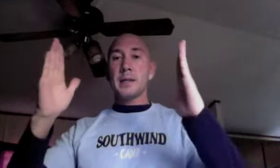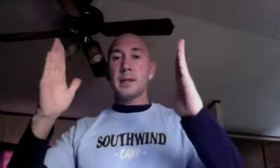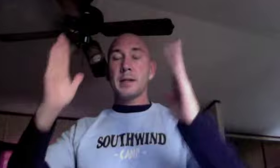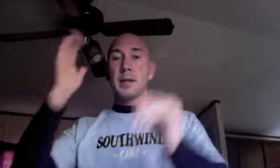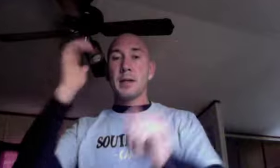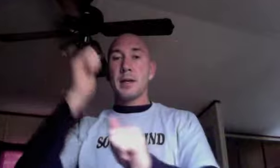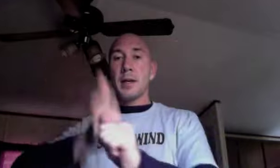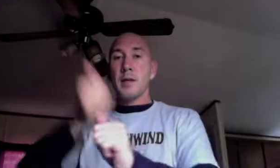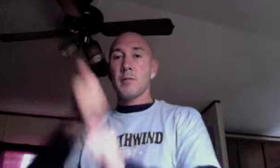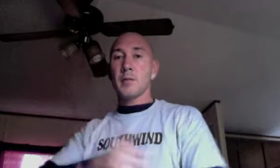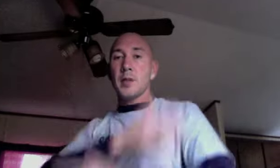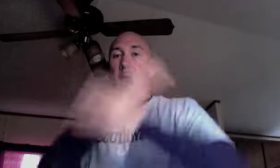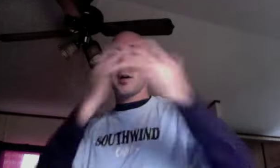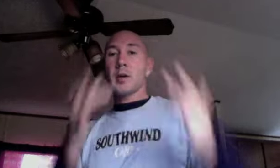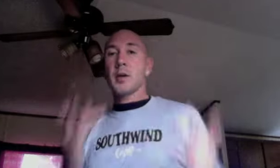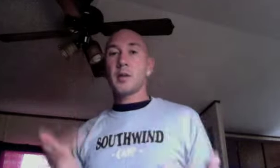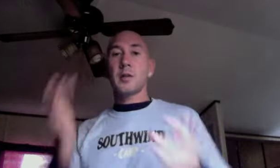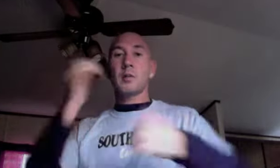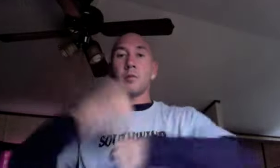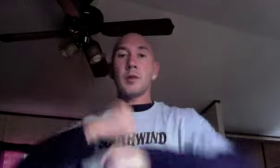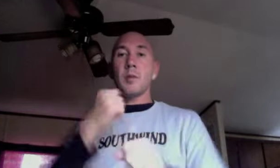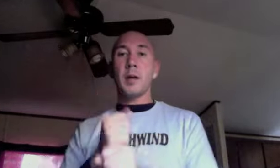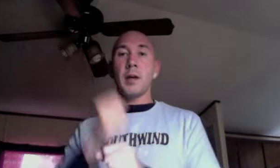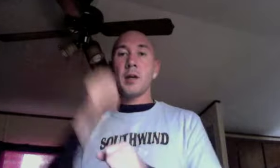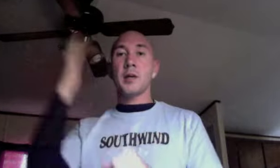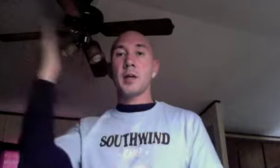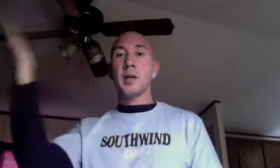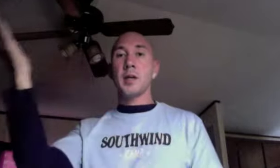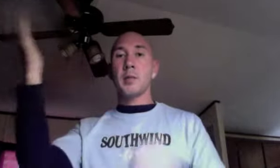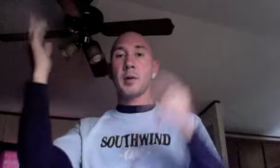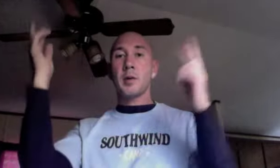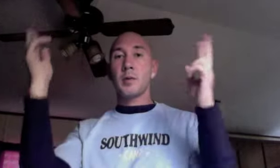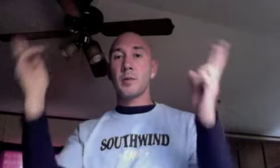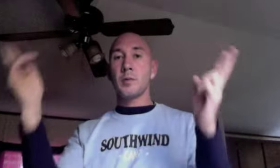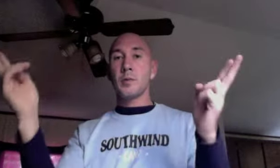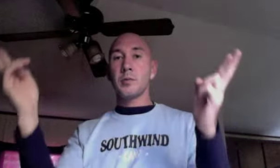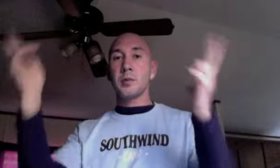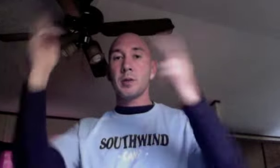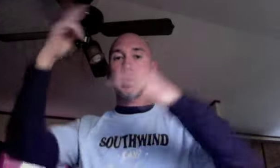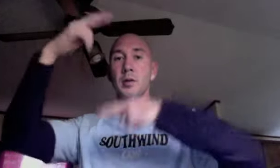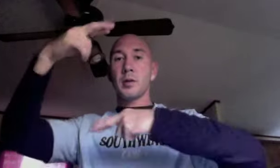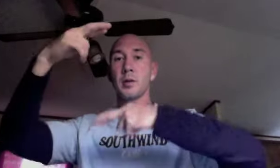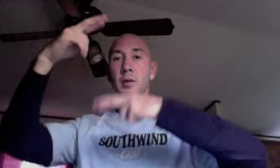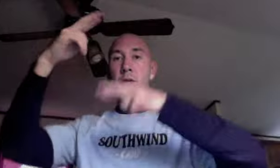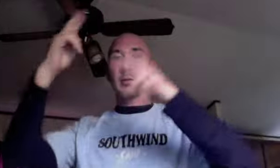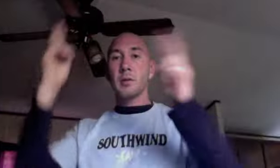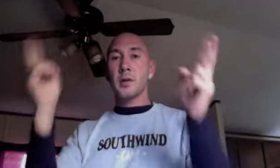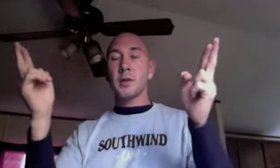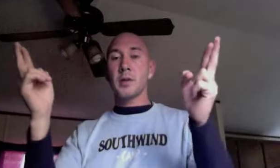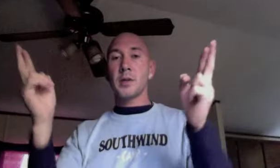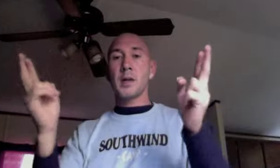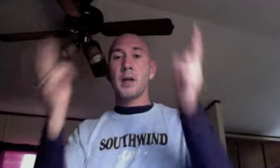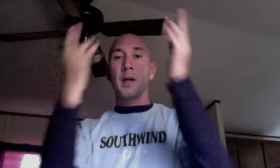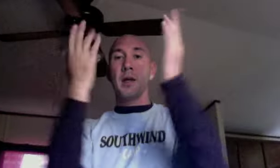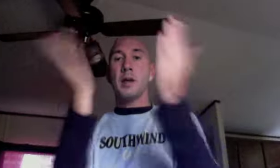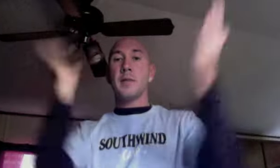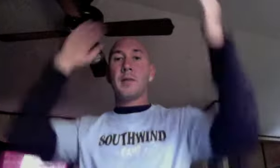every heart prepare him room, with ours, and heaven